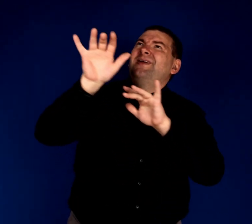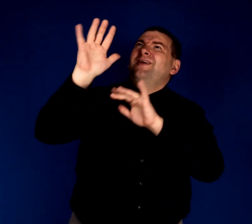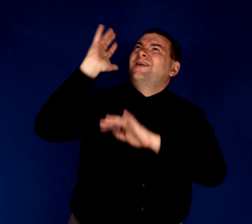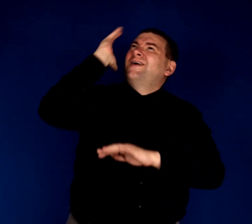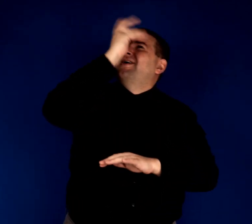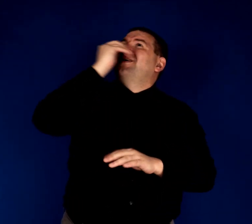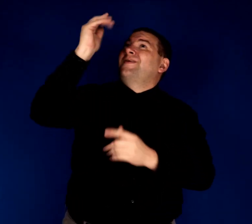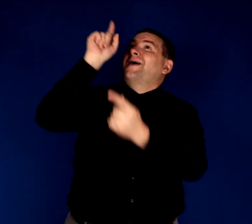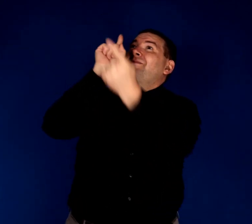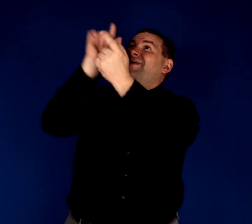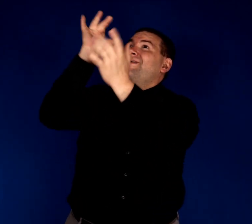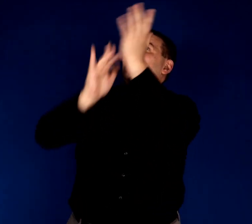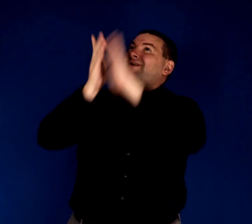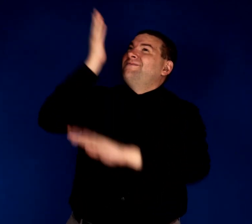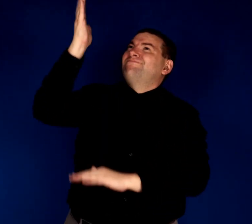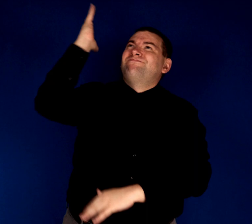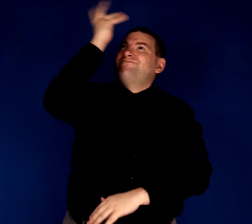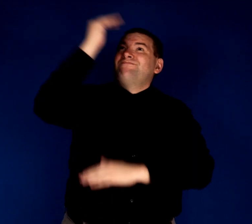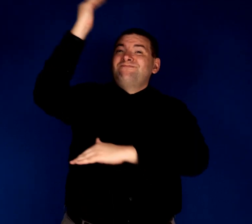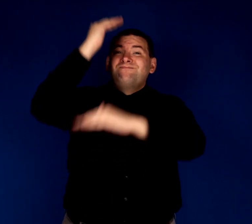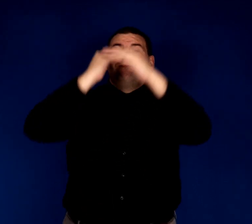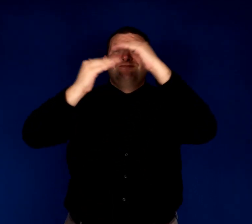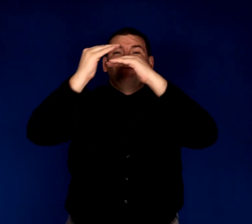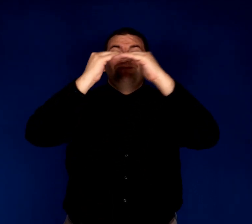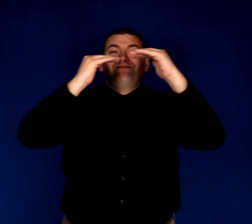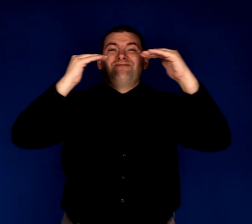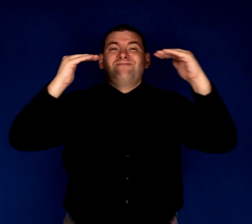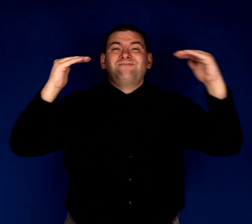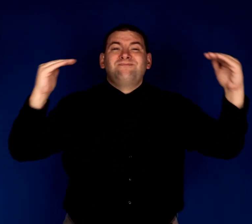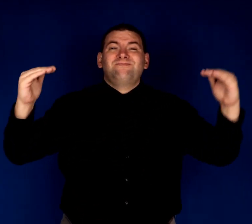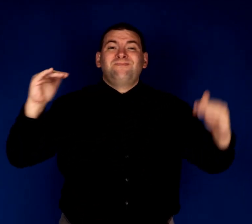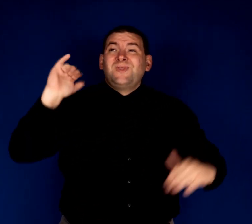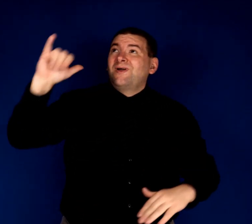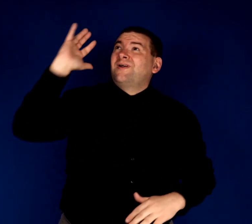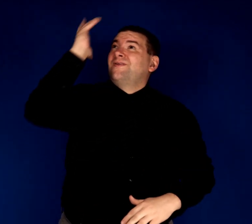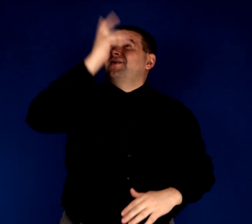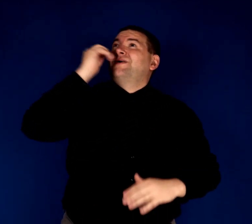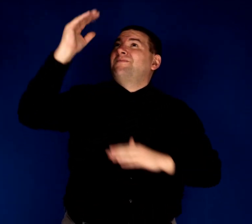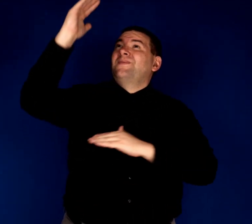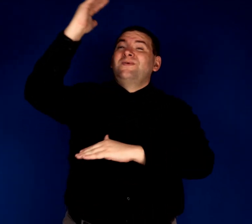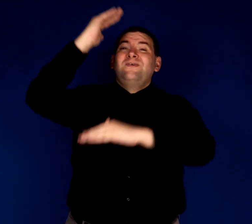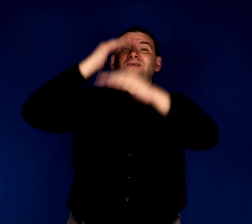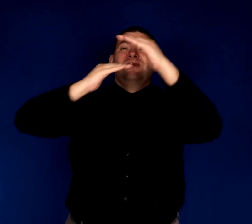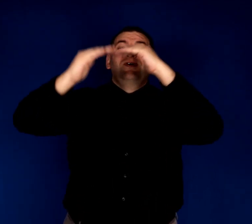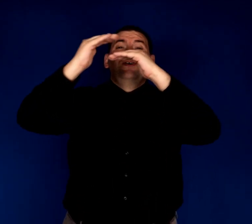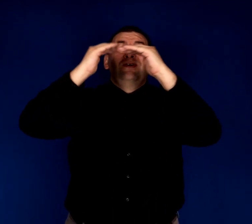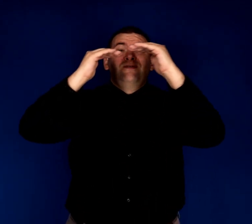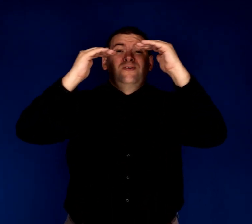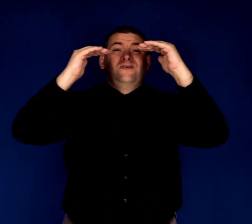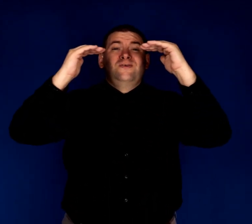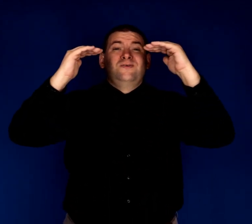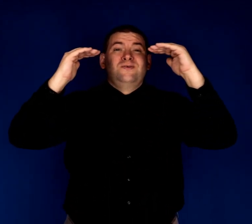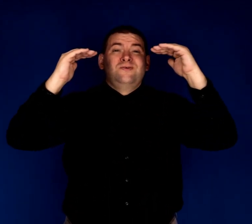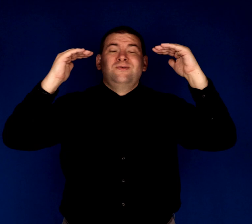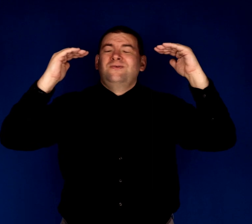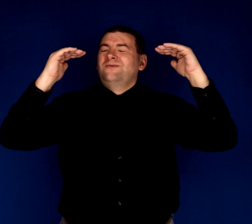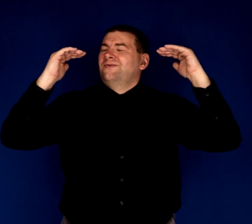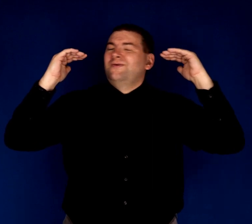on that beautiful shore In the sweet by